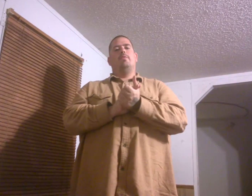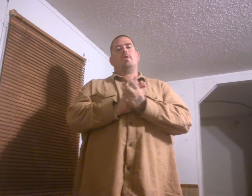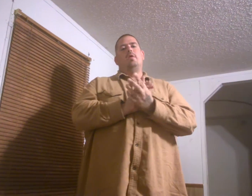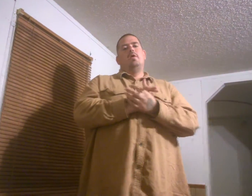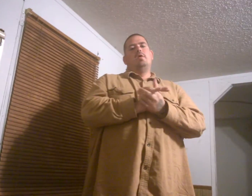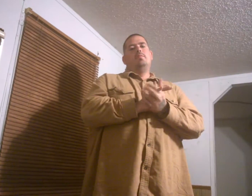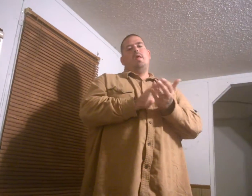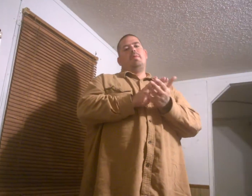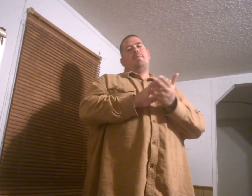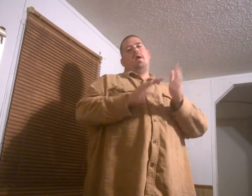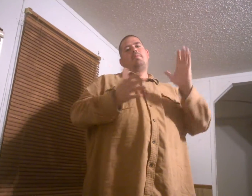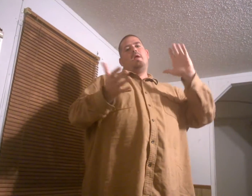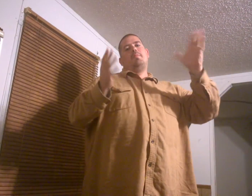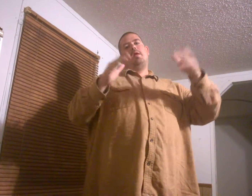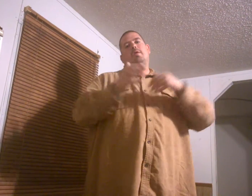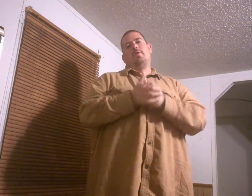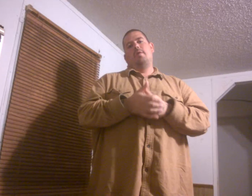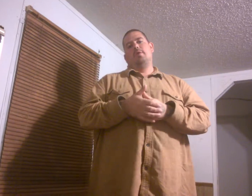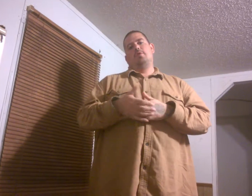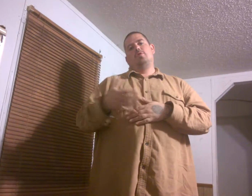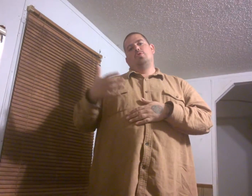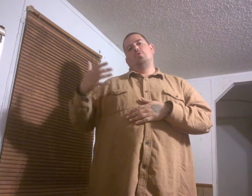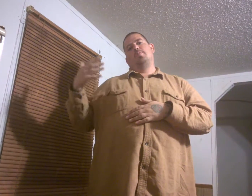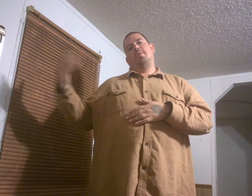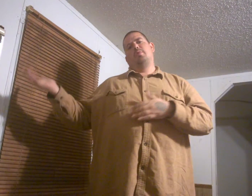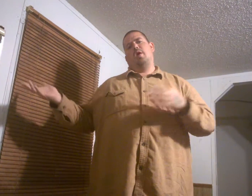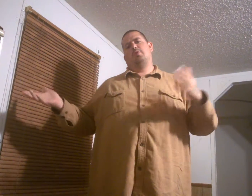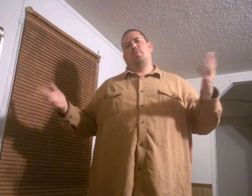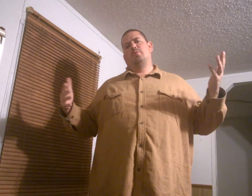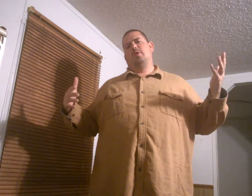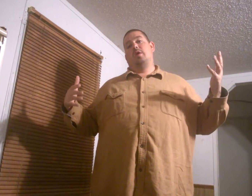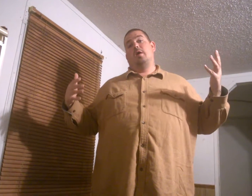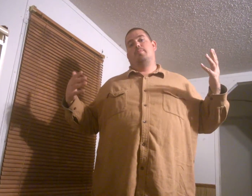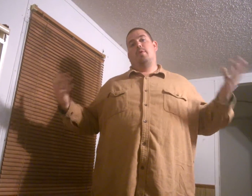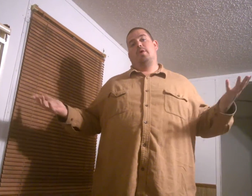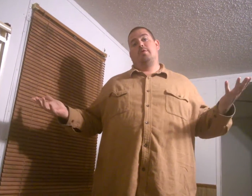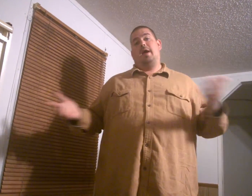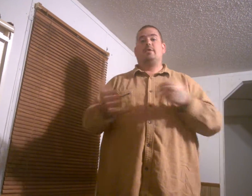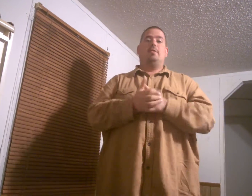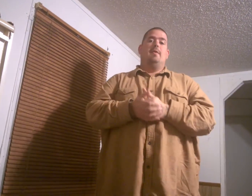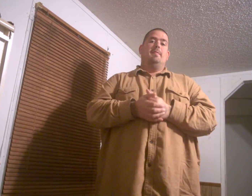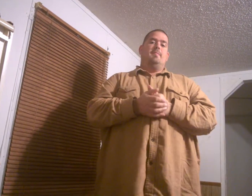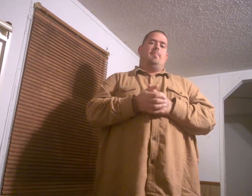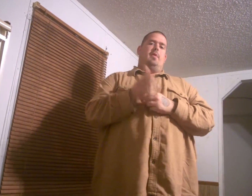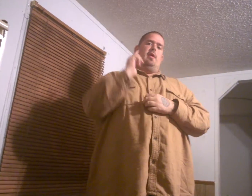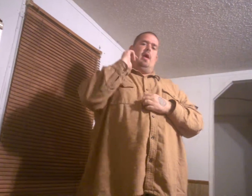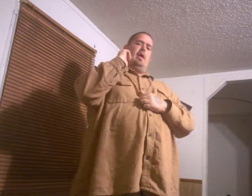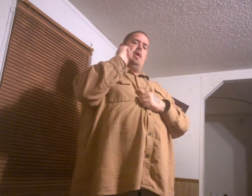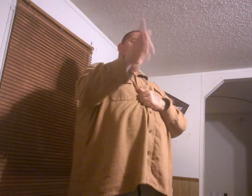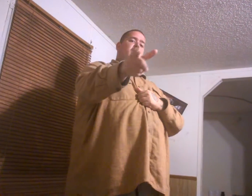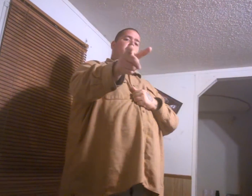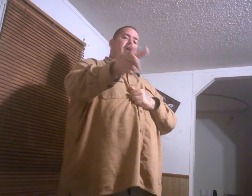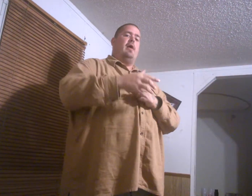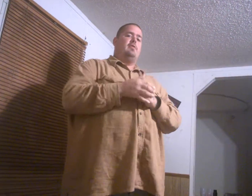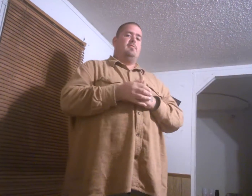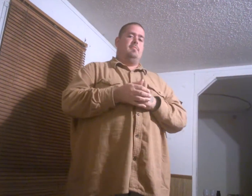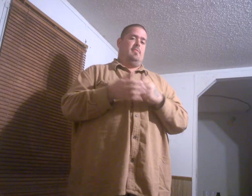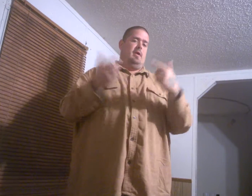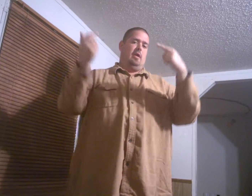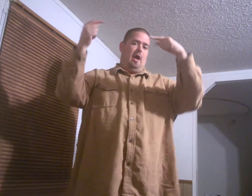blah blah blah amount of money given to the people that supposedly got burglarized give me your thoughts in the